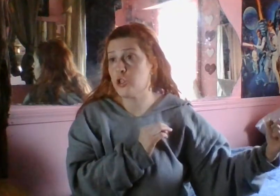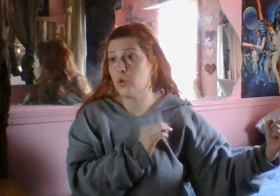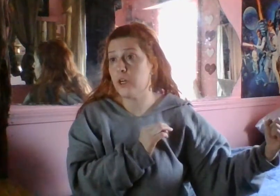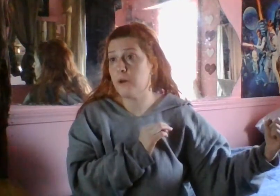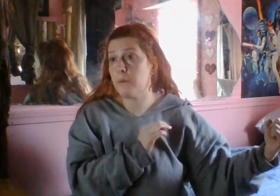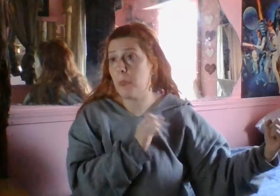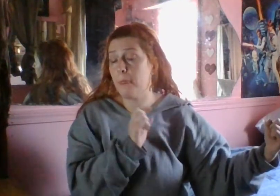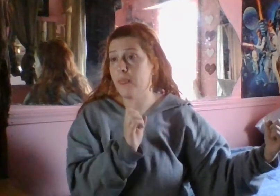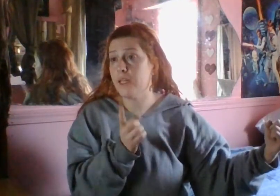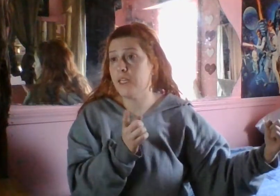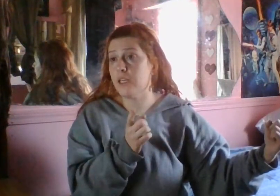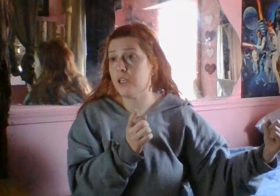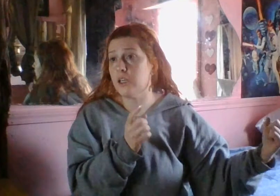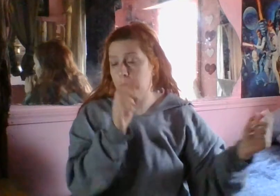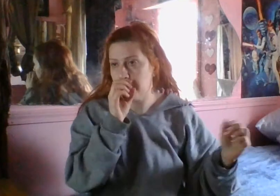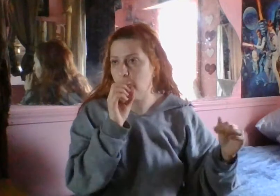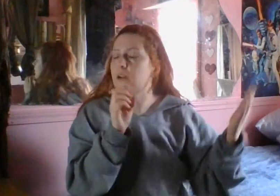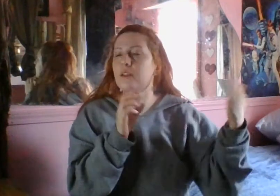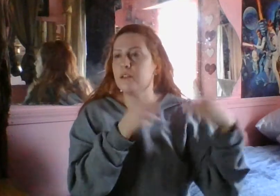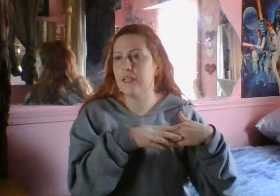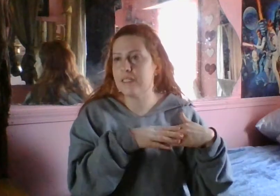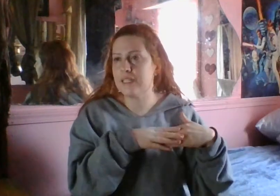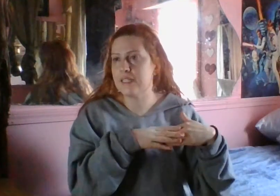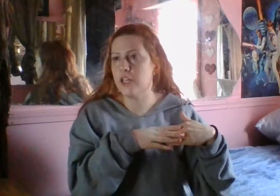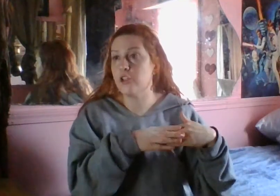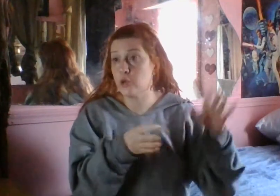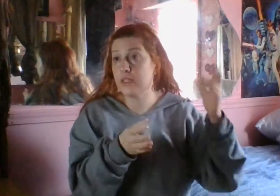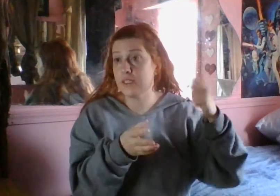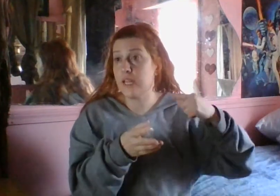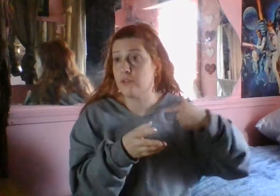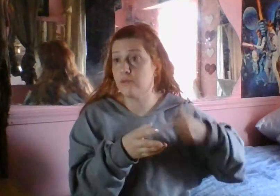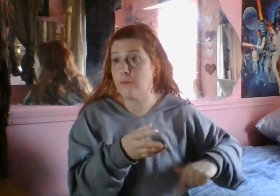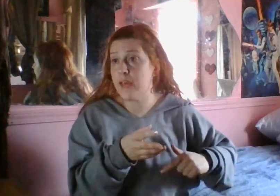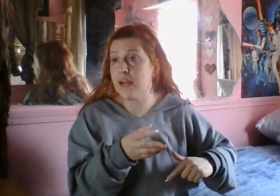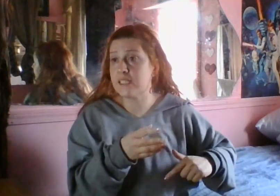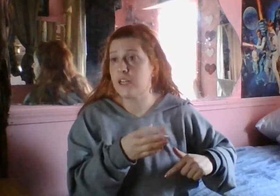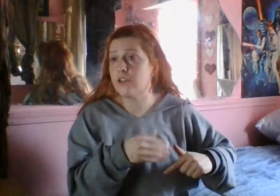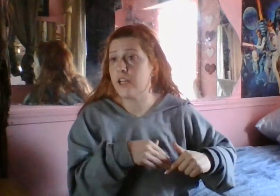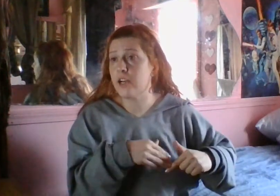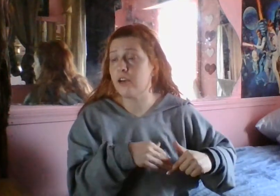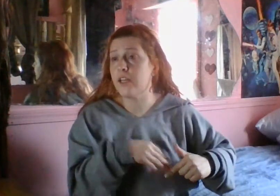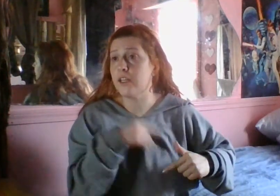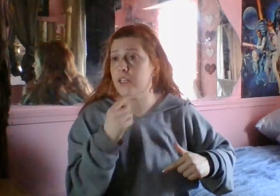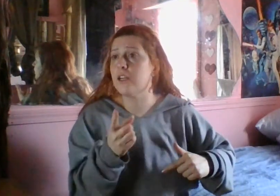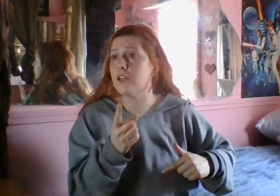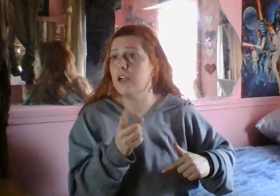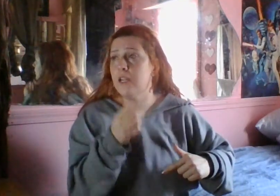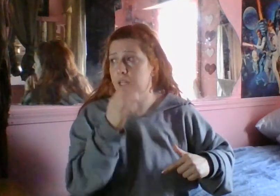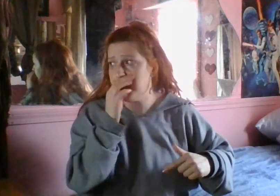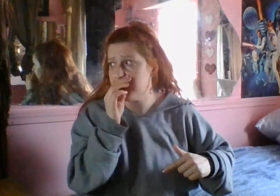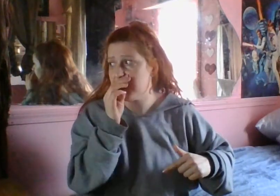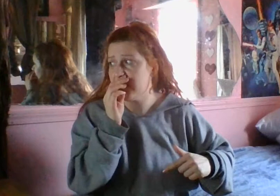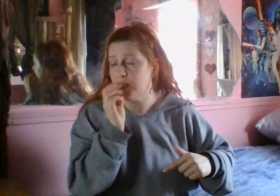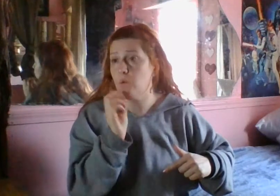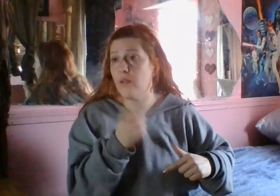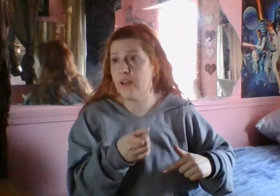shore here. Well, let's not say the other shore. Let's say from that southern area here is, I think, 1